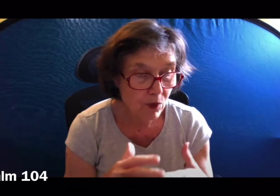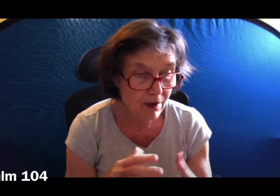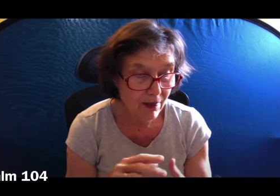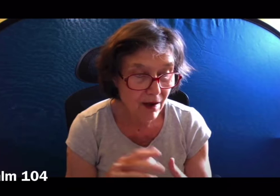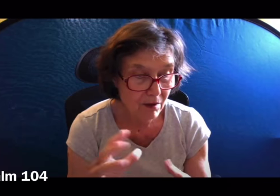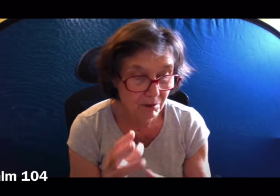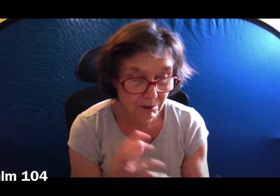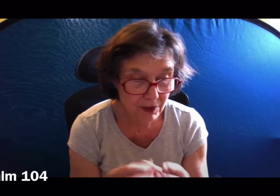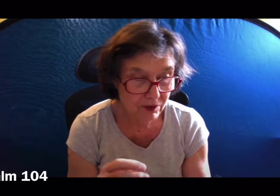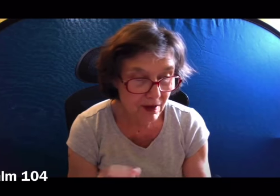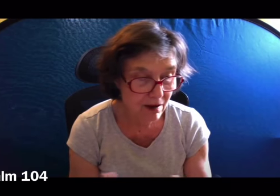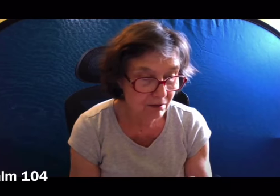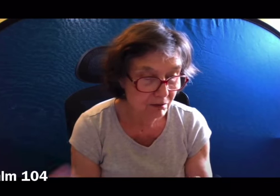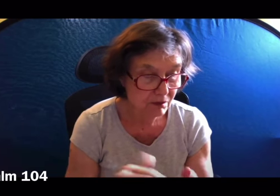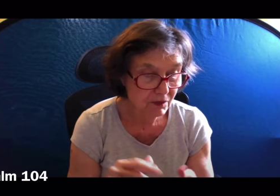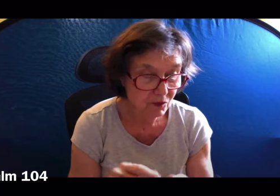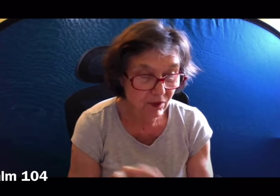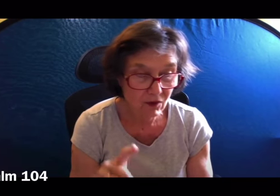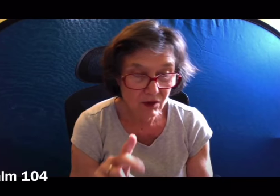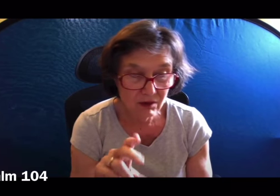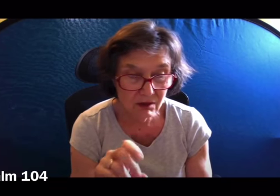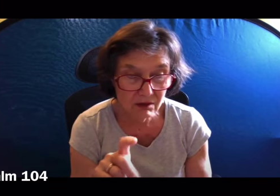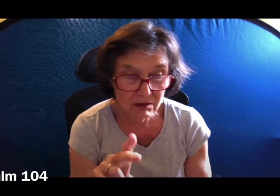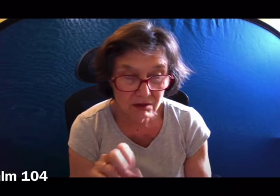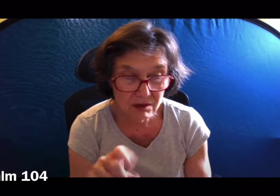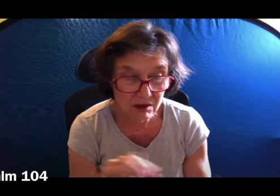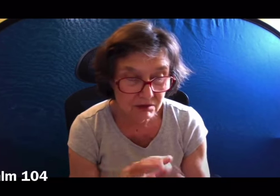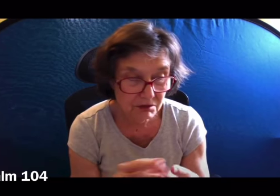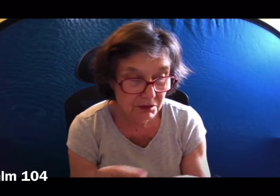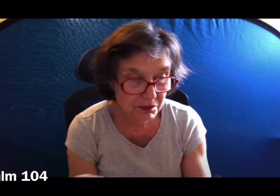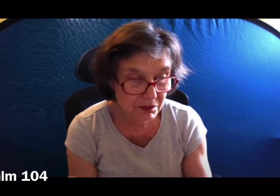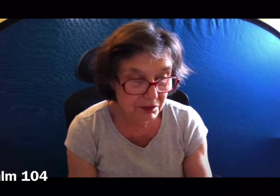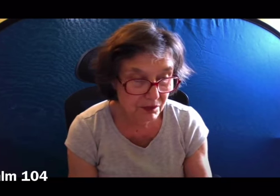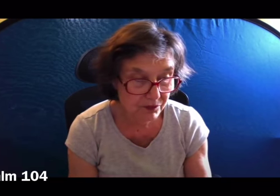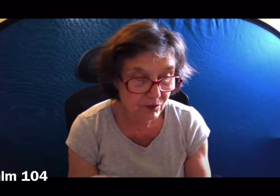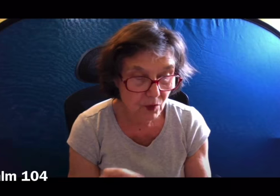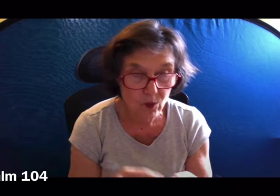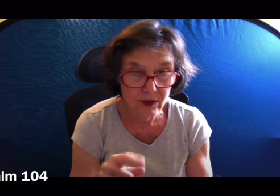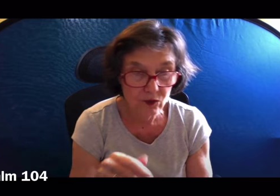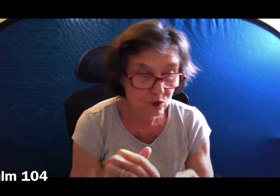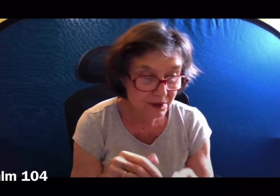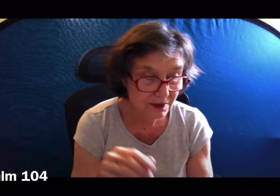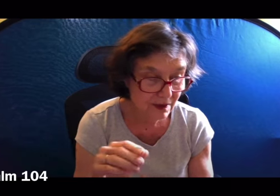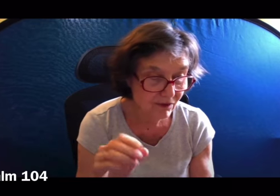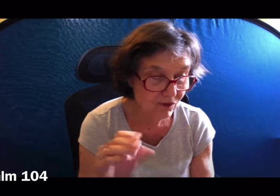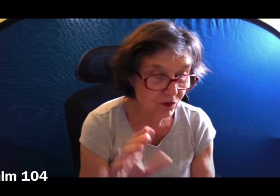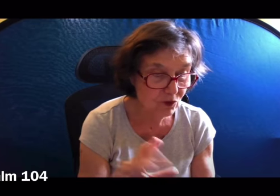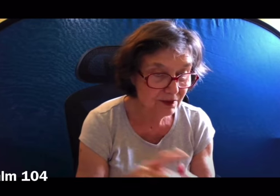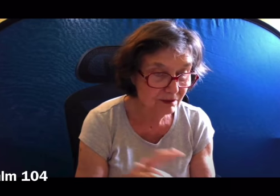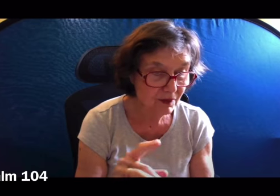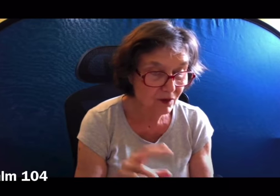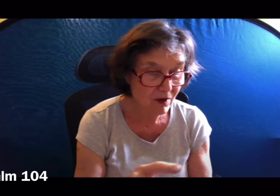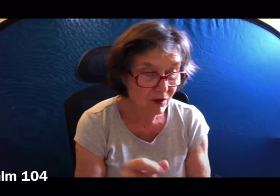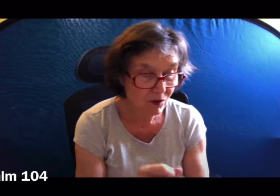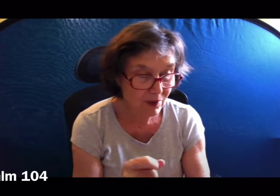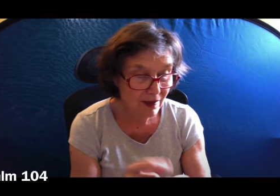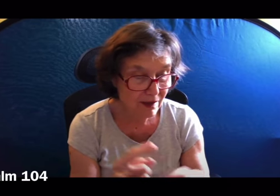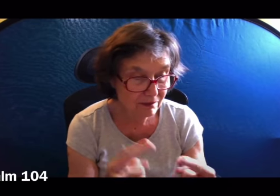perish and return to their dust when you send forth your spirit they are created